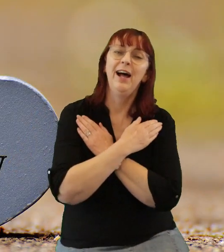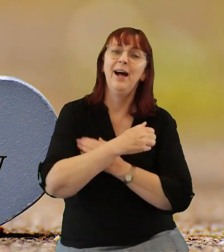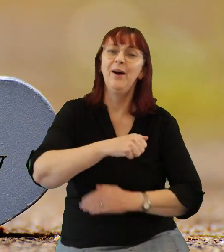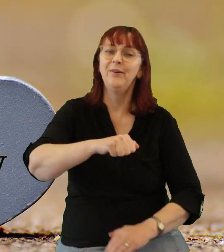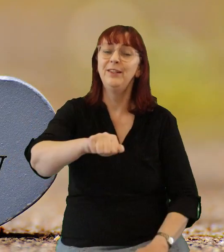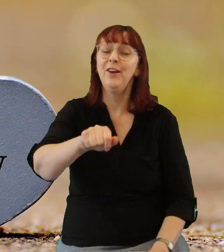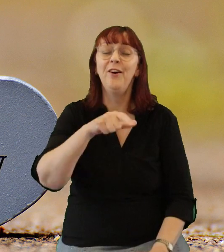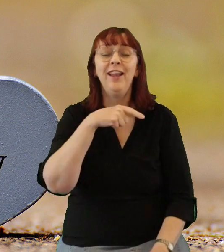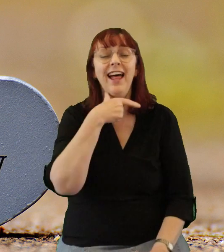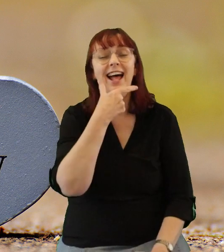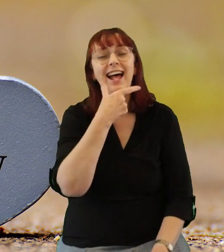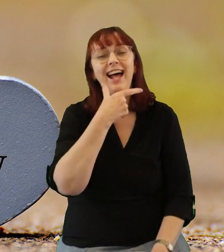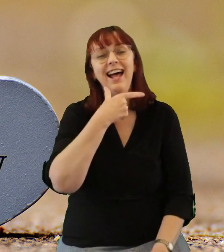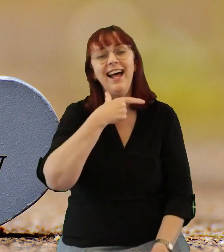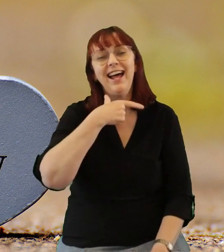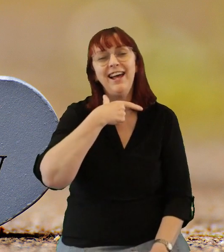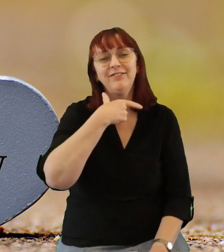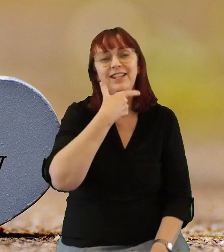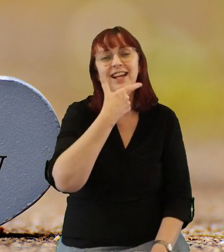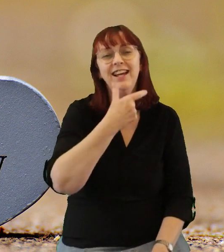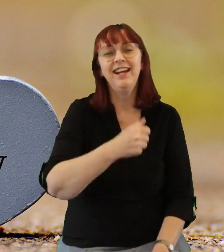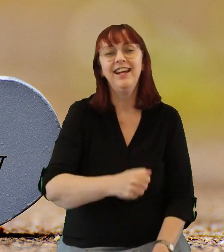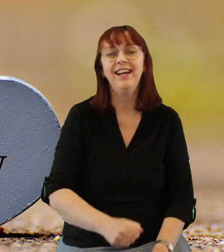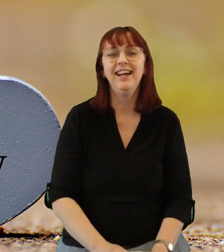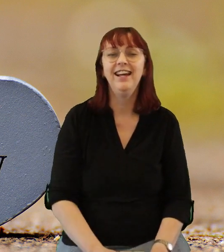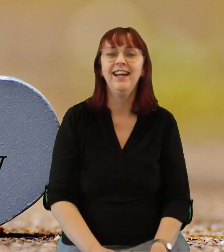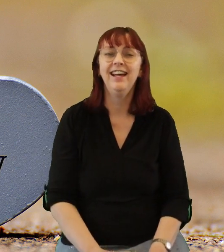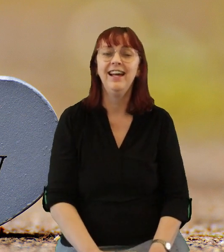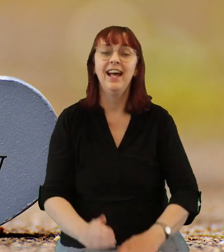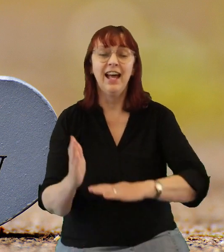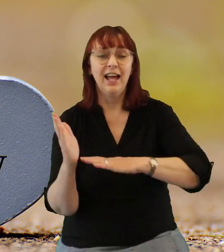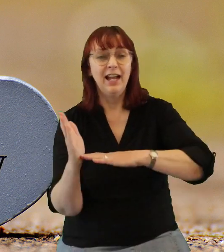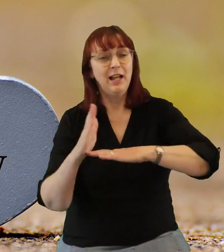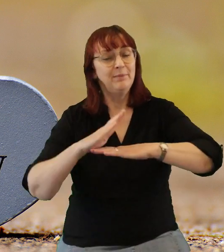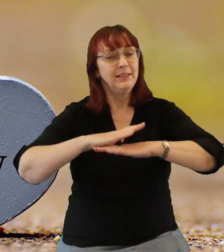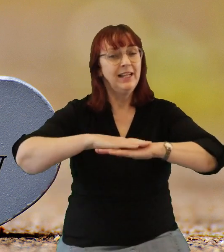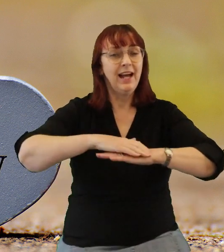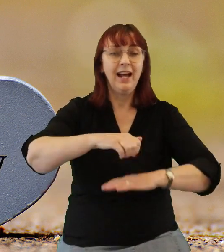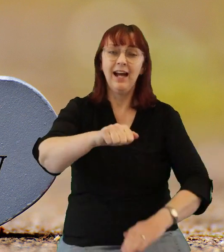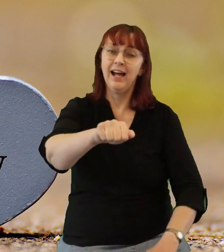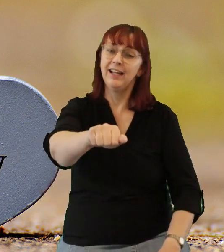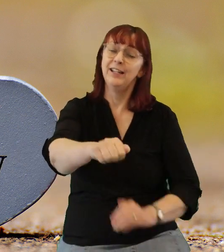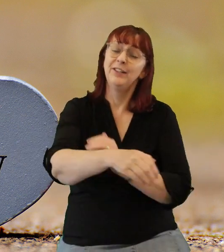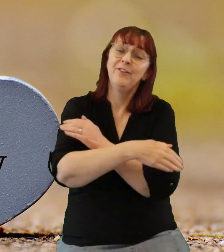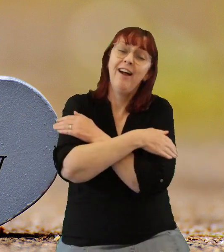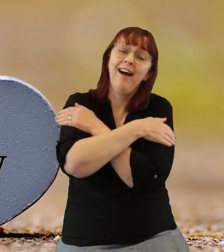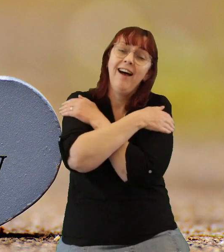drown in your laughter, let me die in your